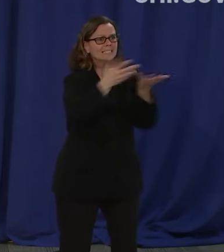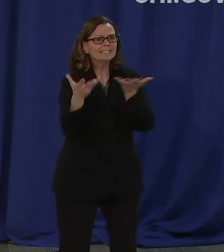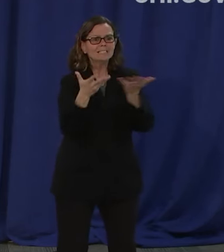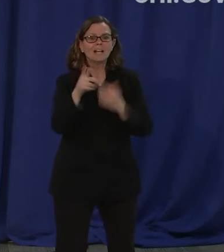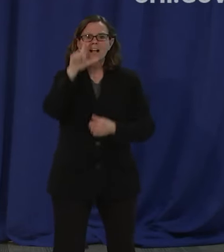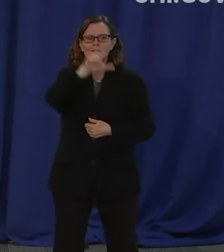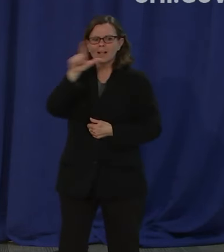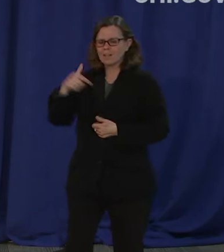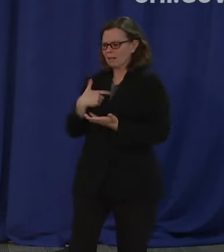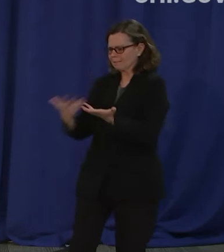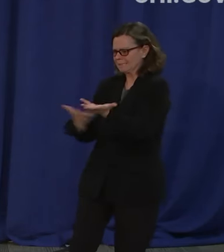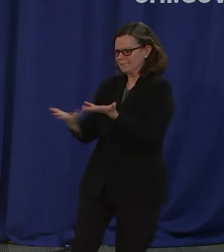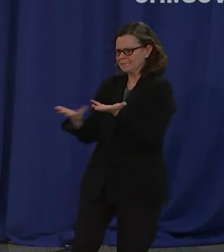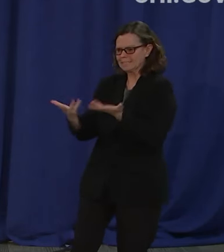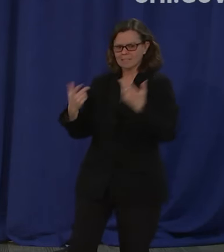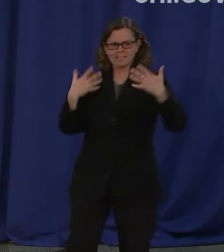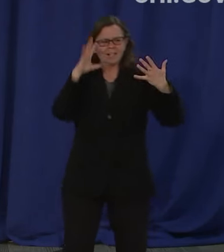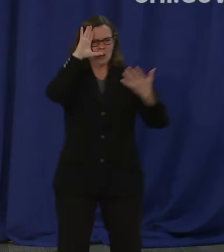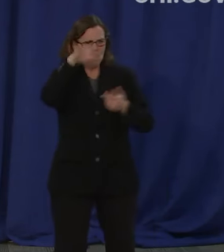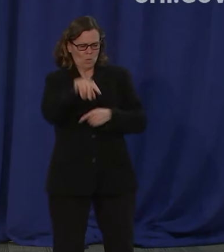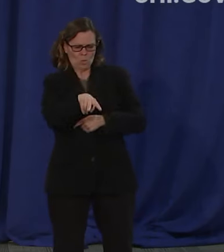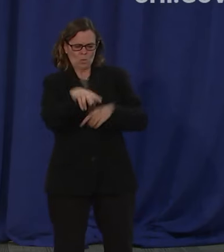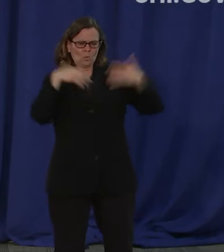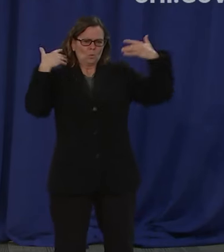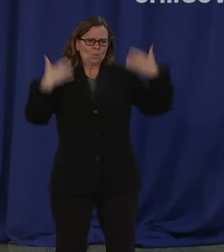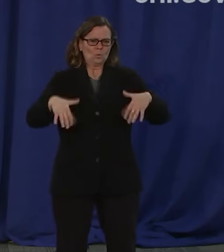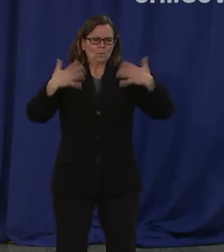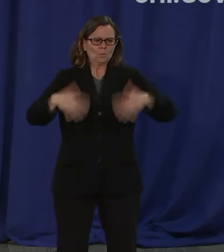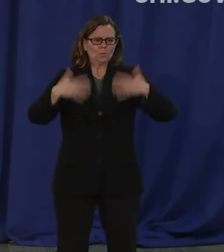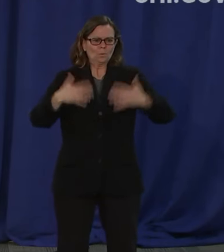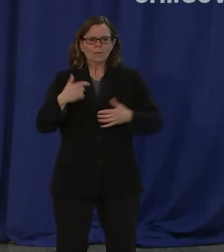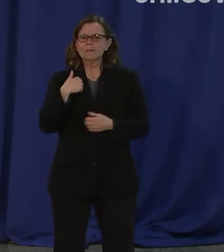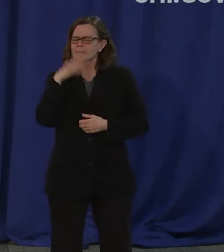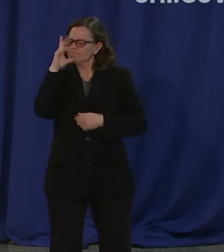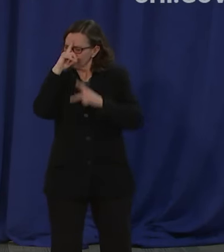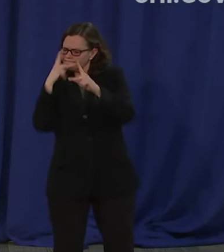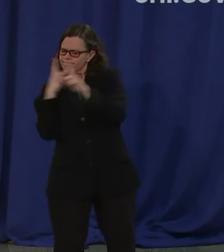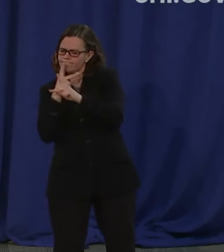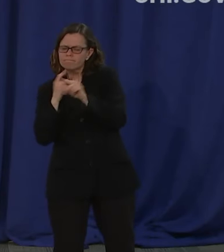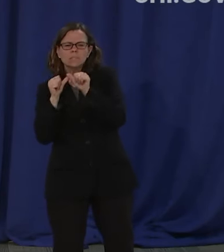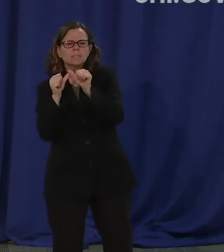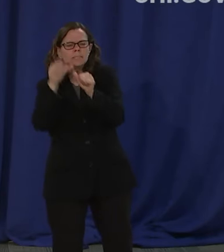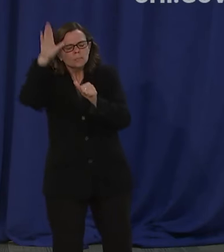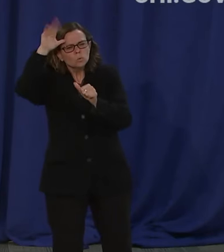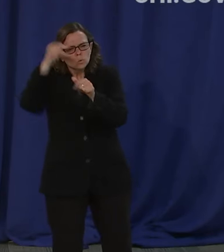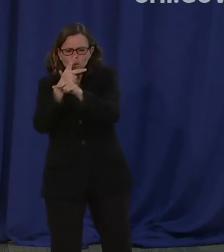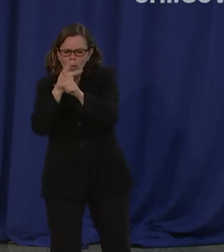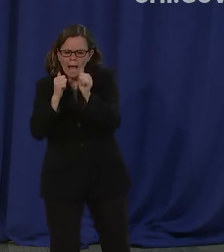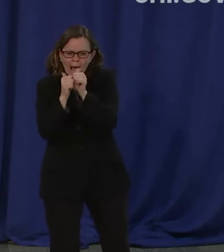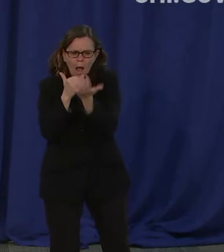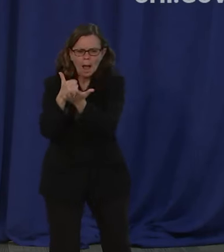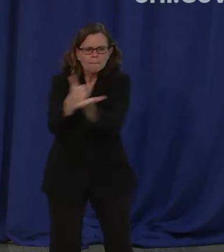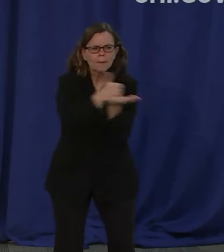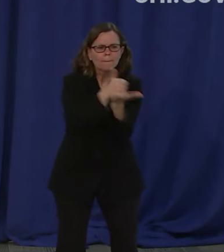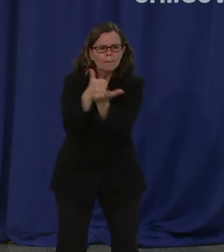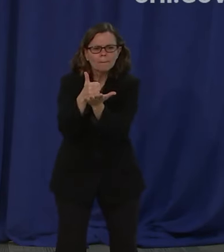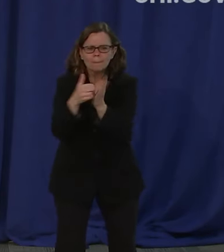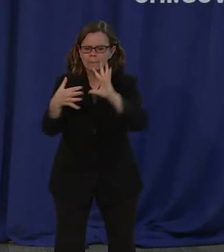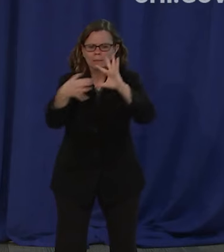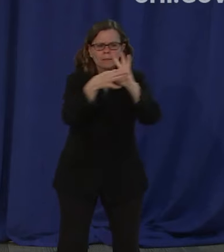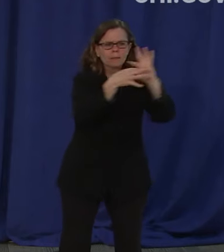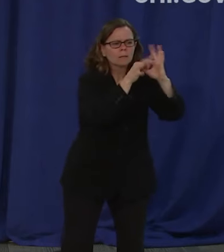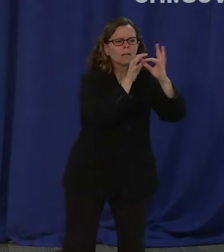continue to find ways at the city level and in partnership with other levels of government to provide relief.